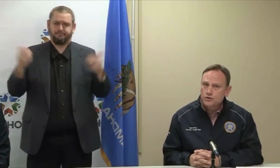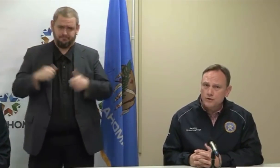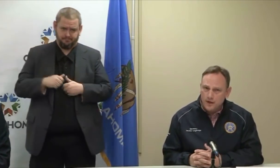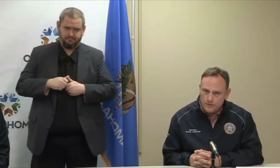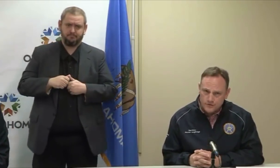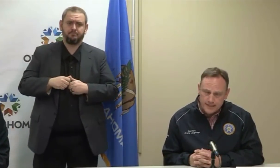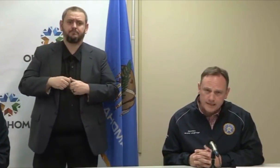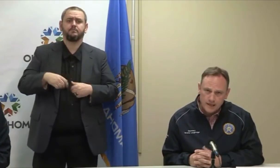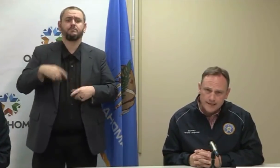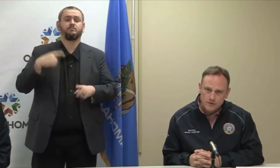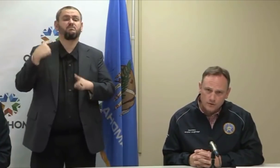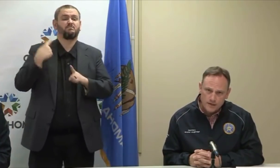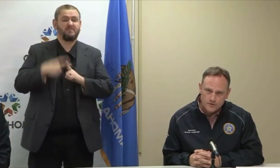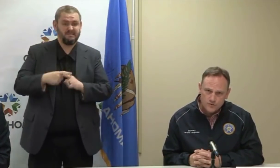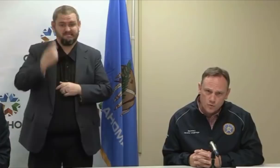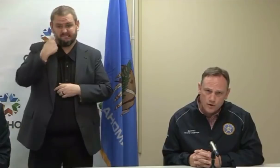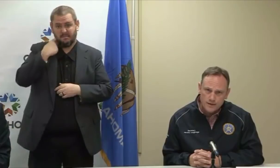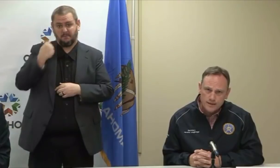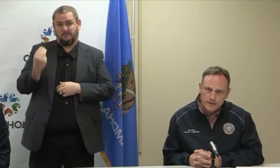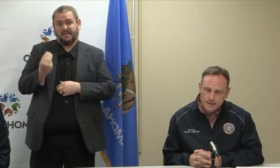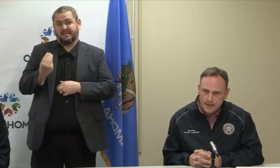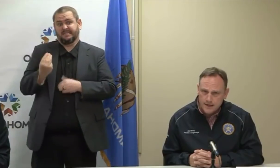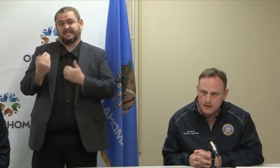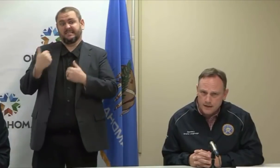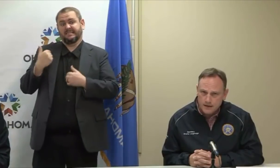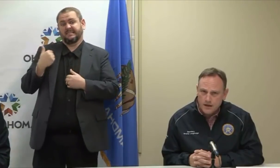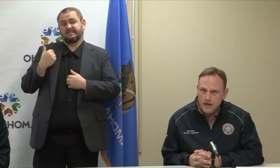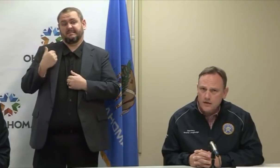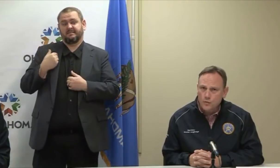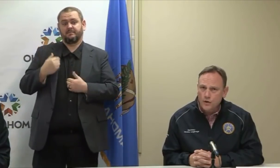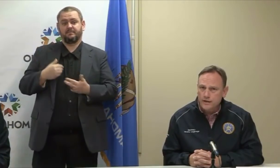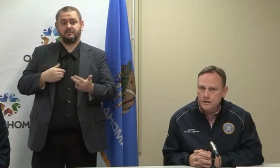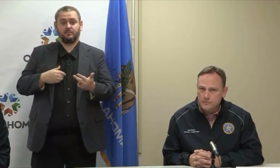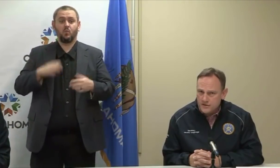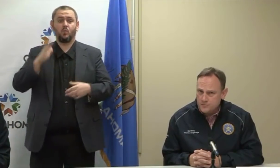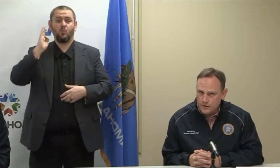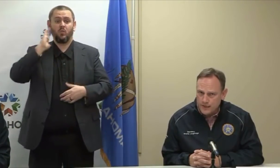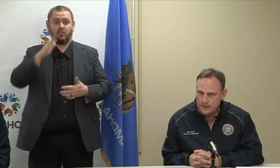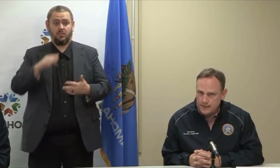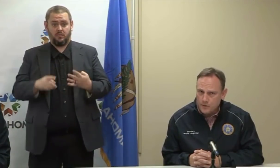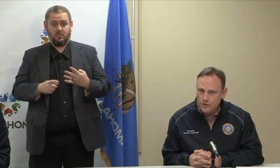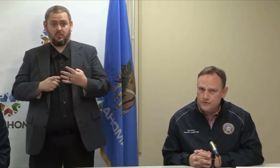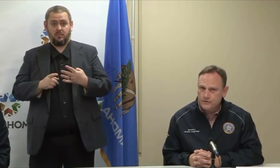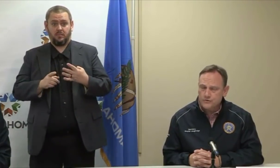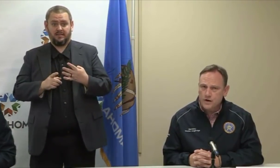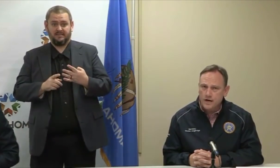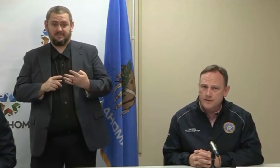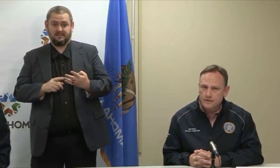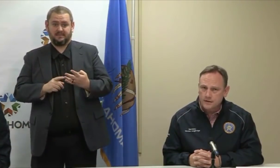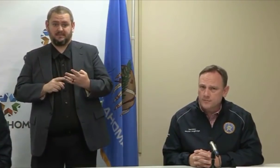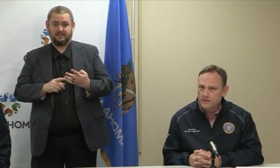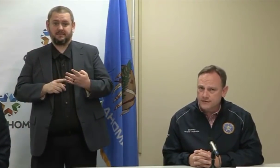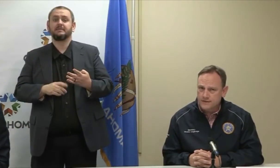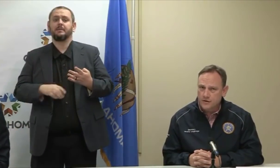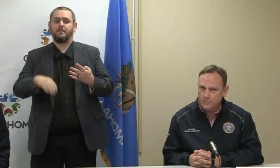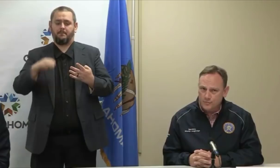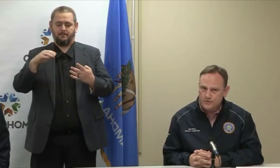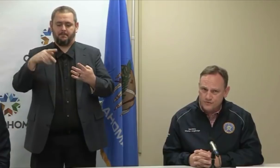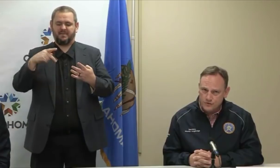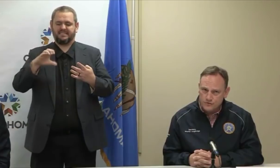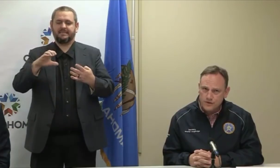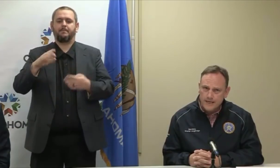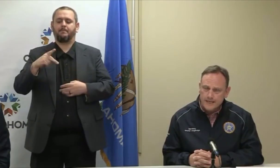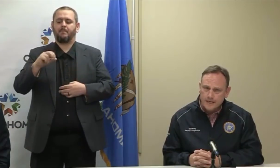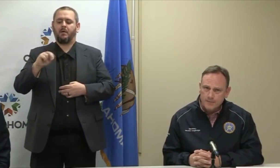two other satellite locations, one in Kay County and one in Pittsburgh County. And I wanted to describe in a little bit of detail the